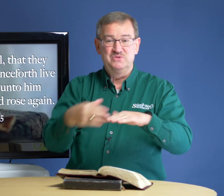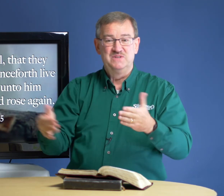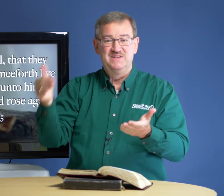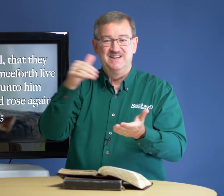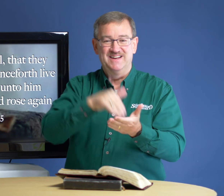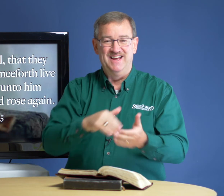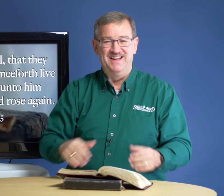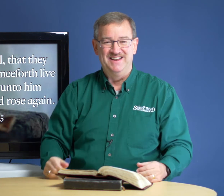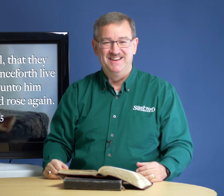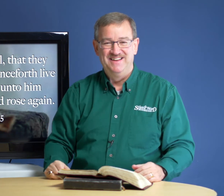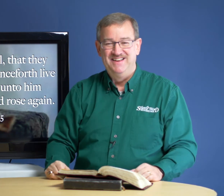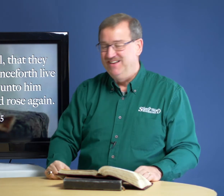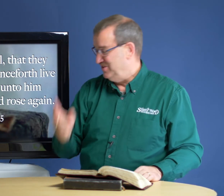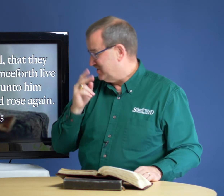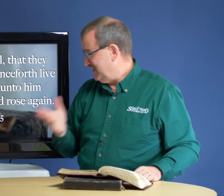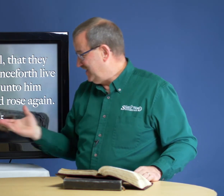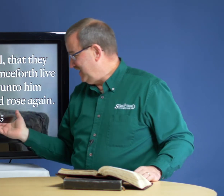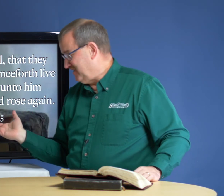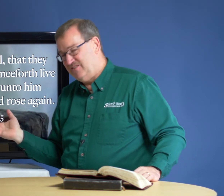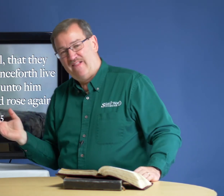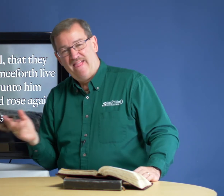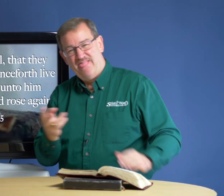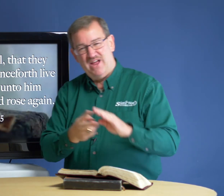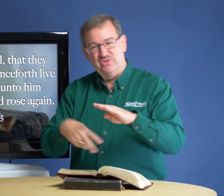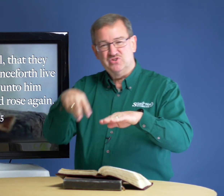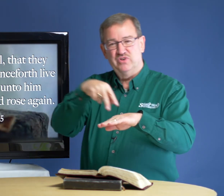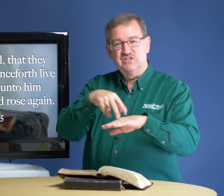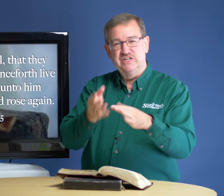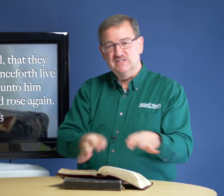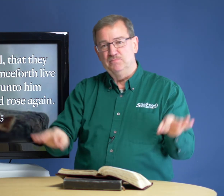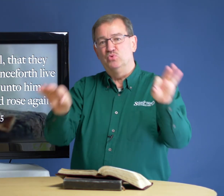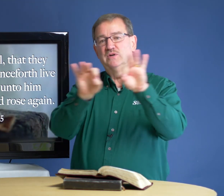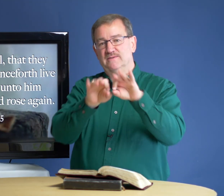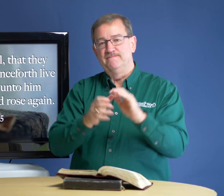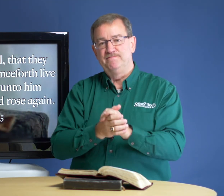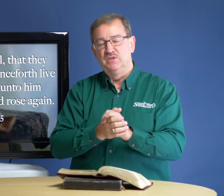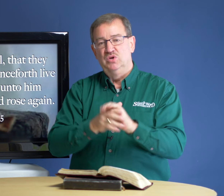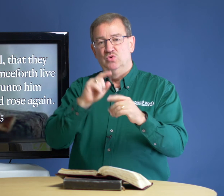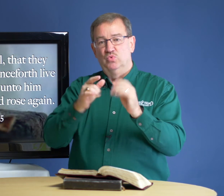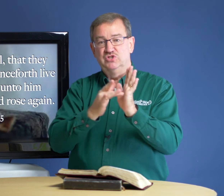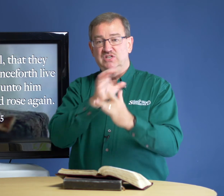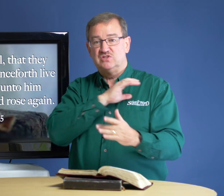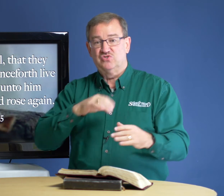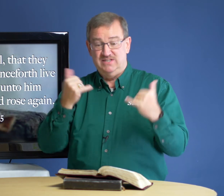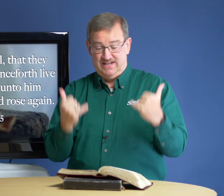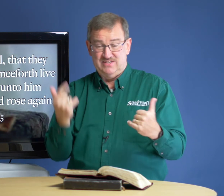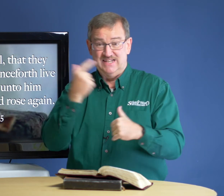again. You see here, that resurrection is important. When Jesus Christ, now today